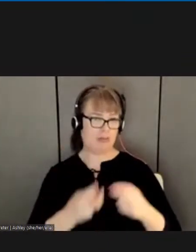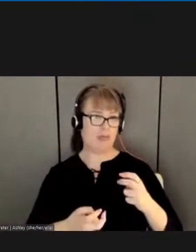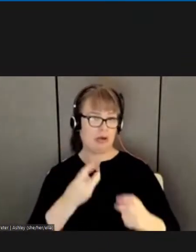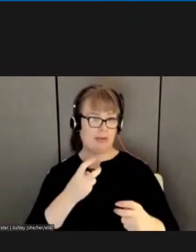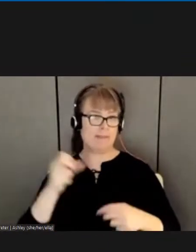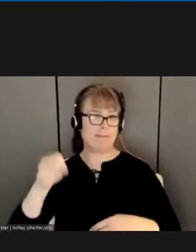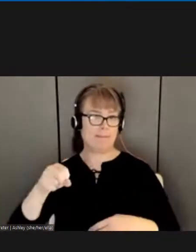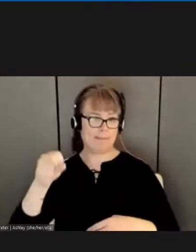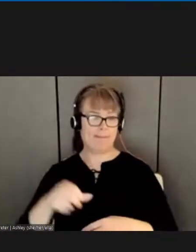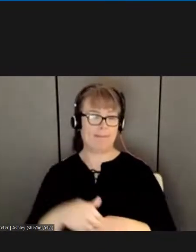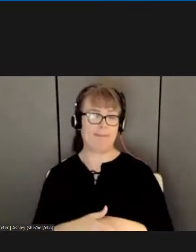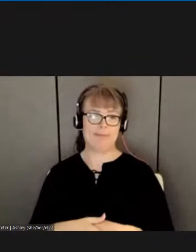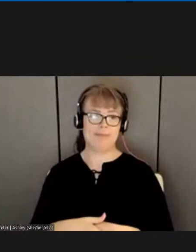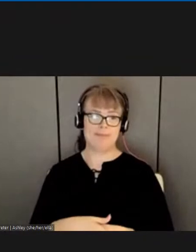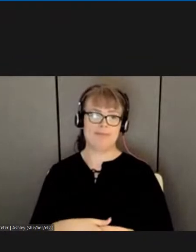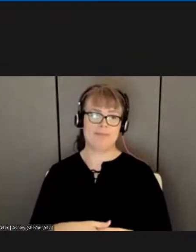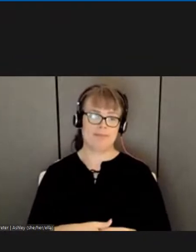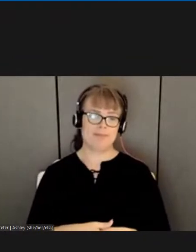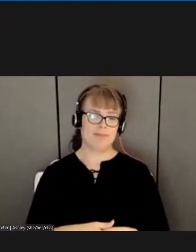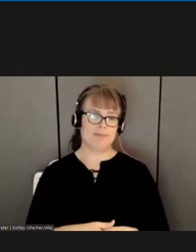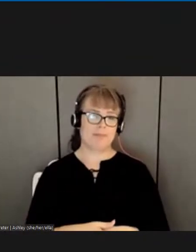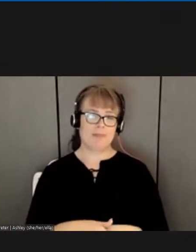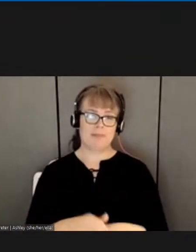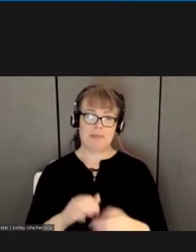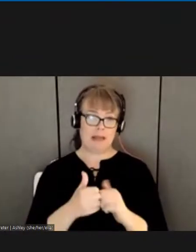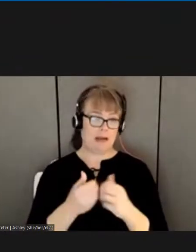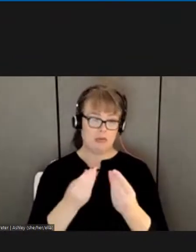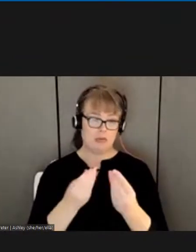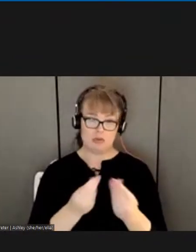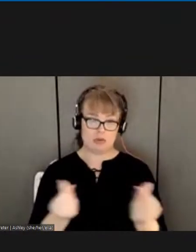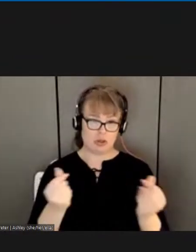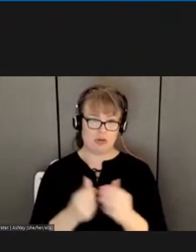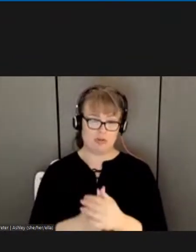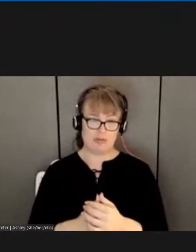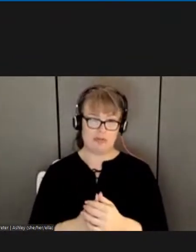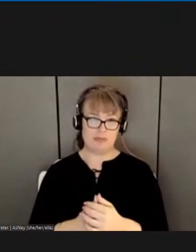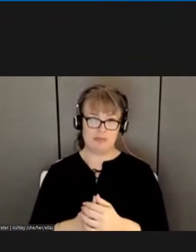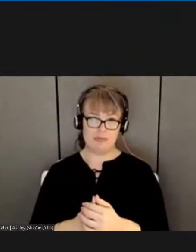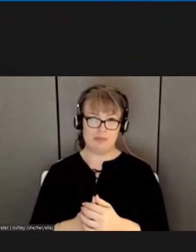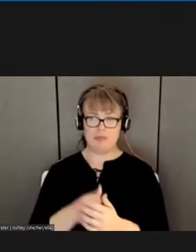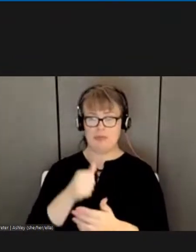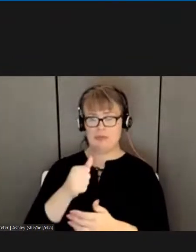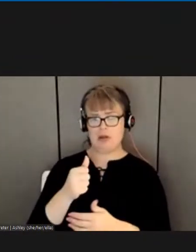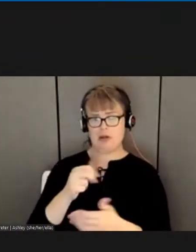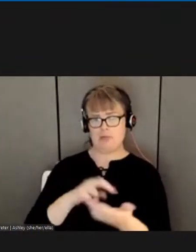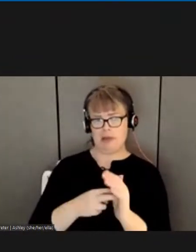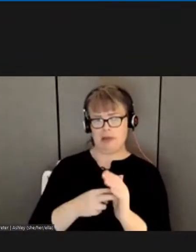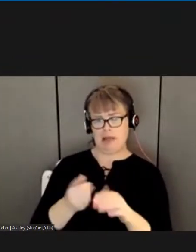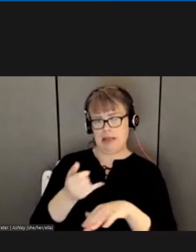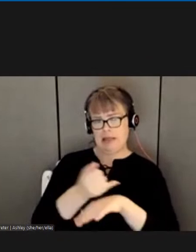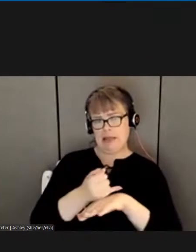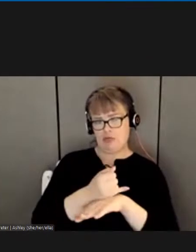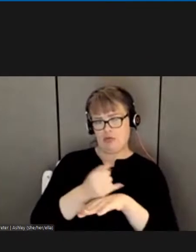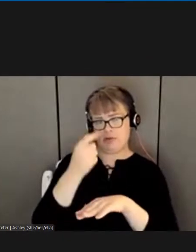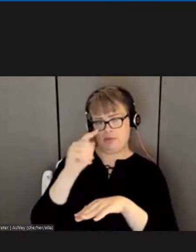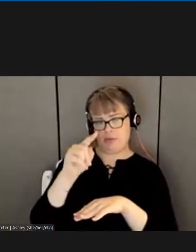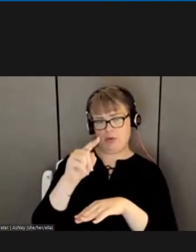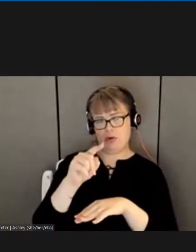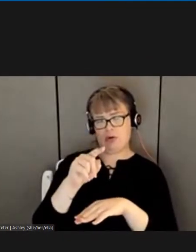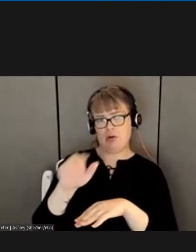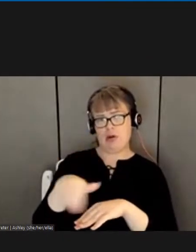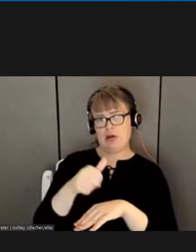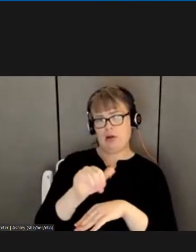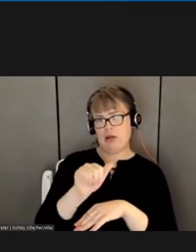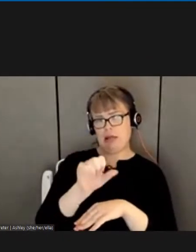I believe the possible solution is not interest for the other cases because of what the federal judgment rate